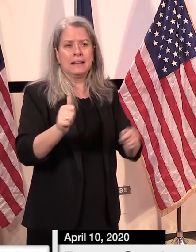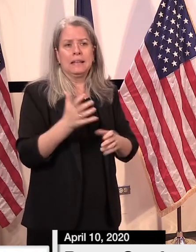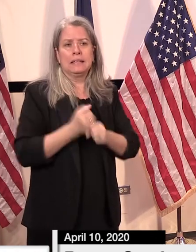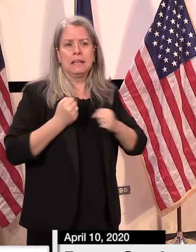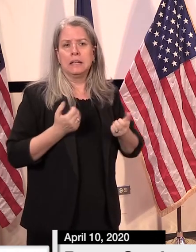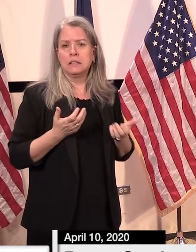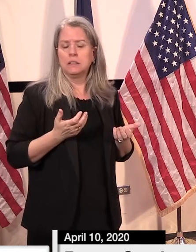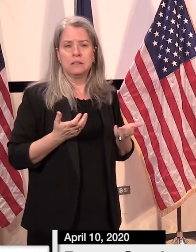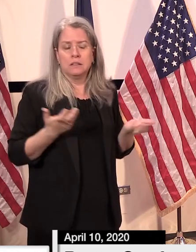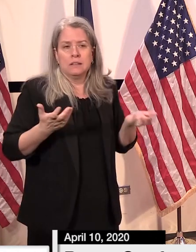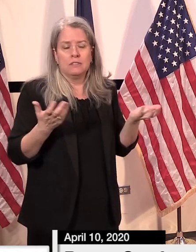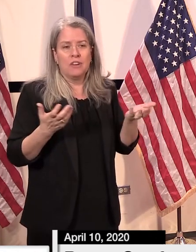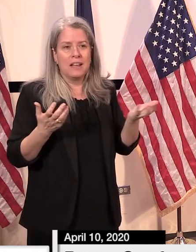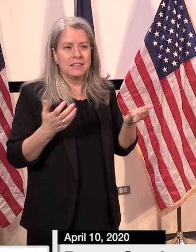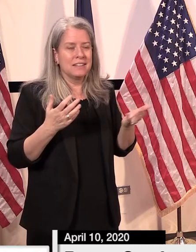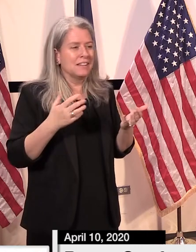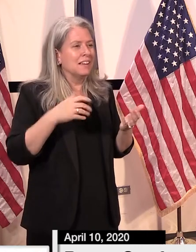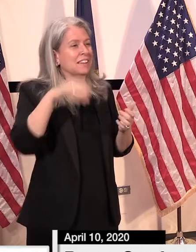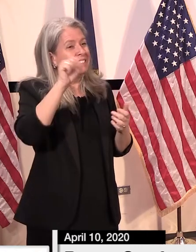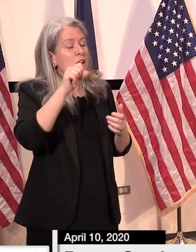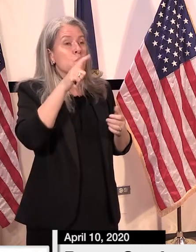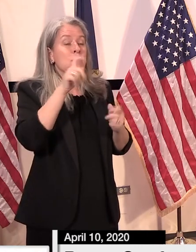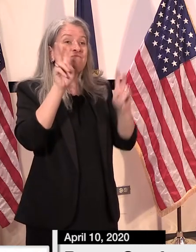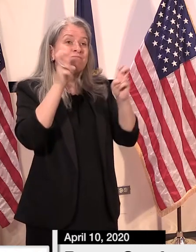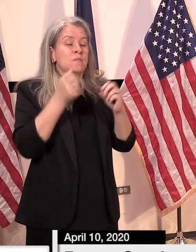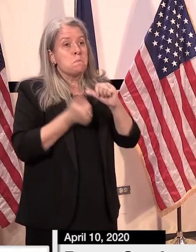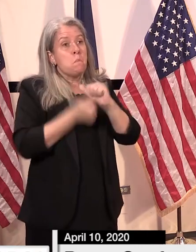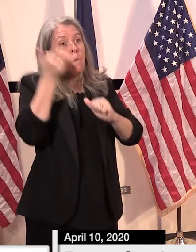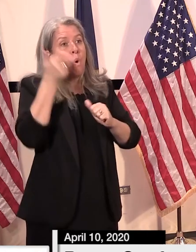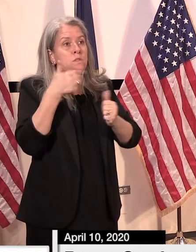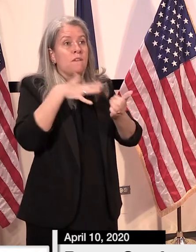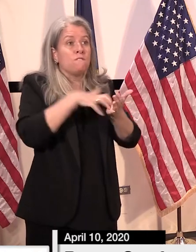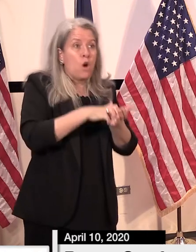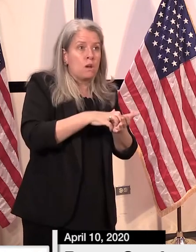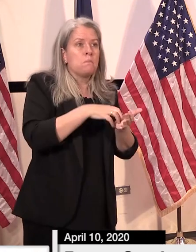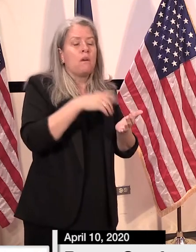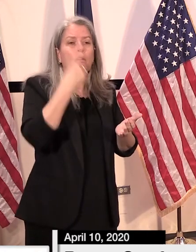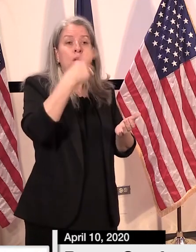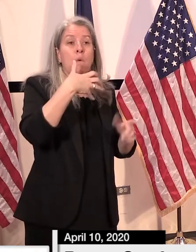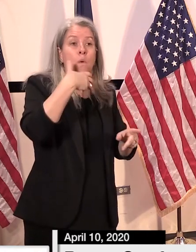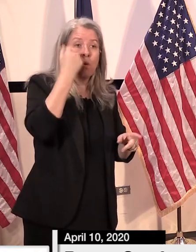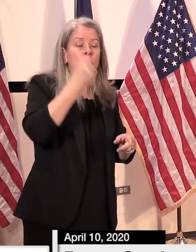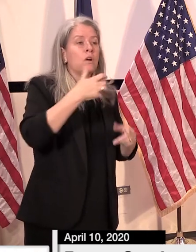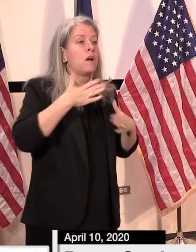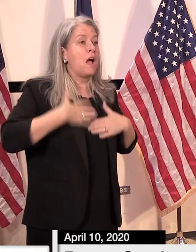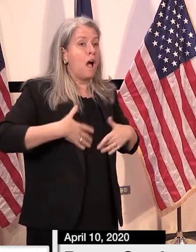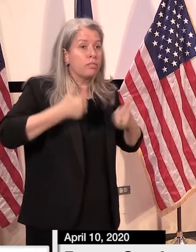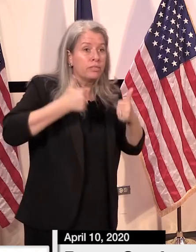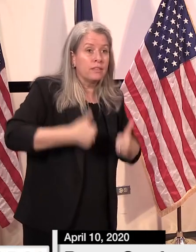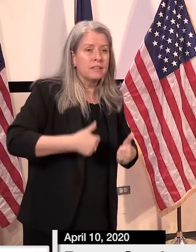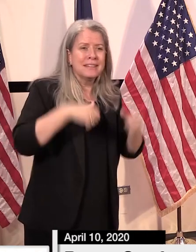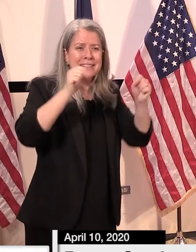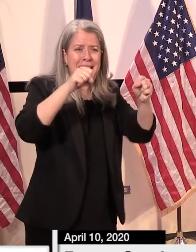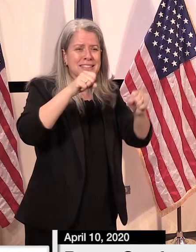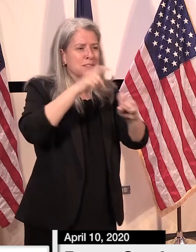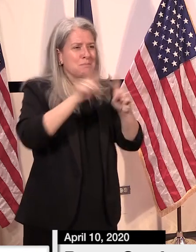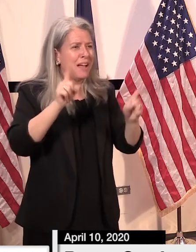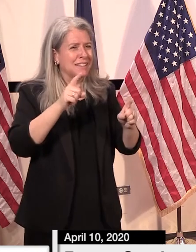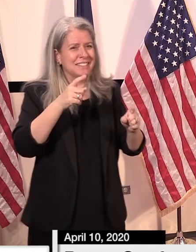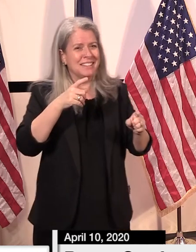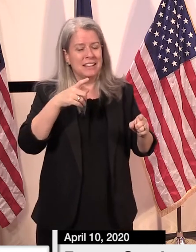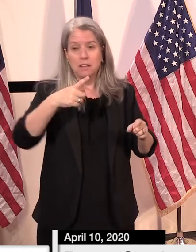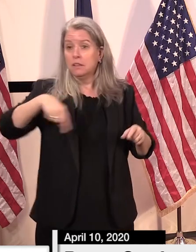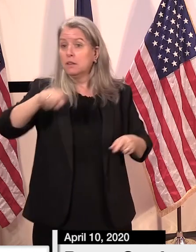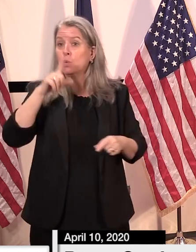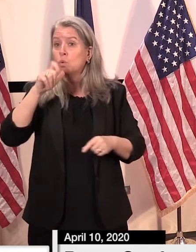targeted a certain group of being the most vulnerable if you have widespread disease in the population people